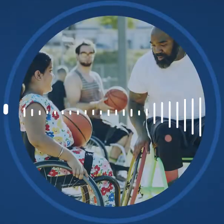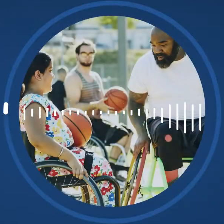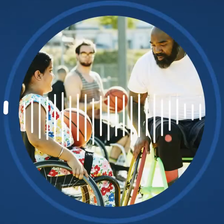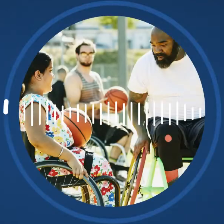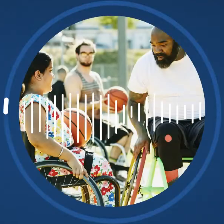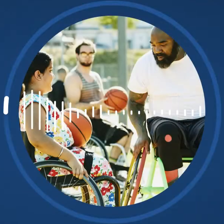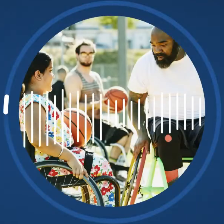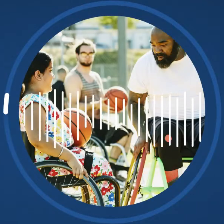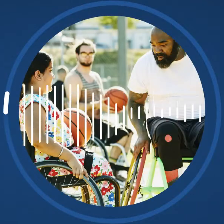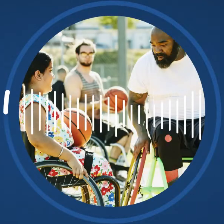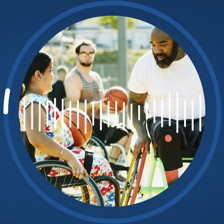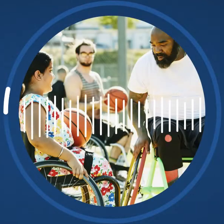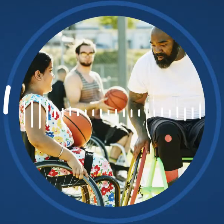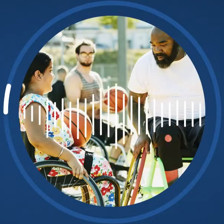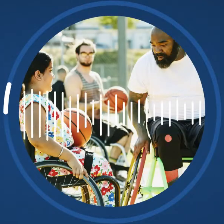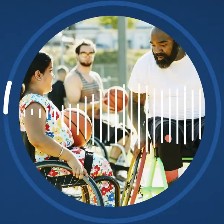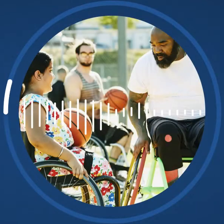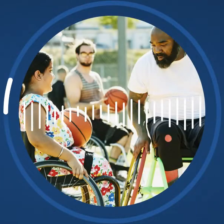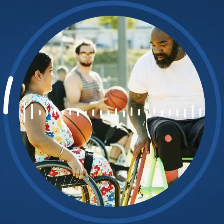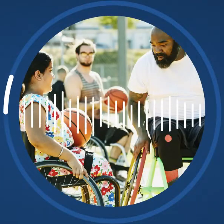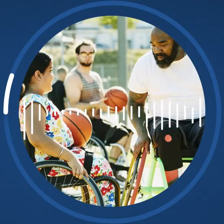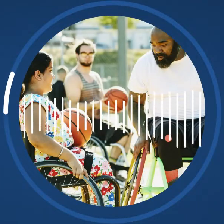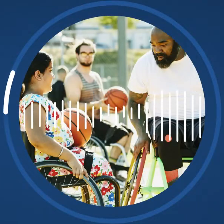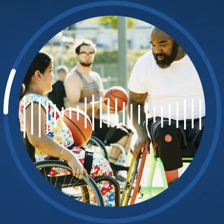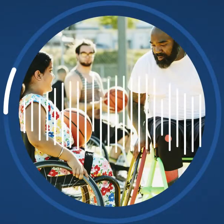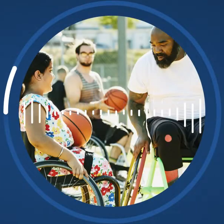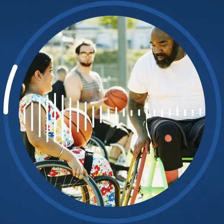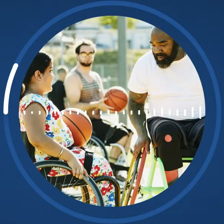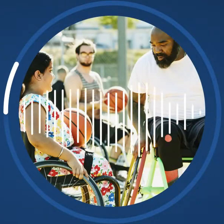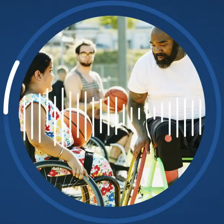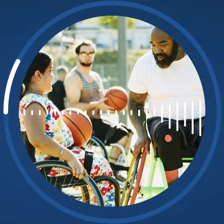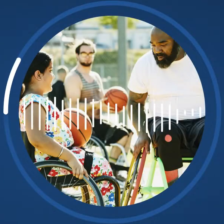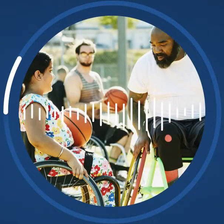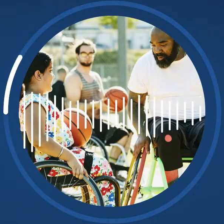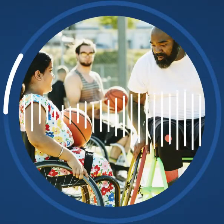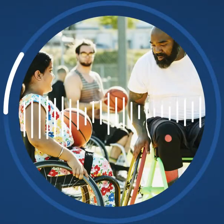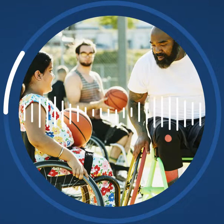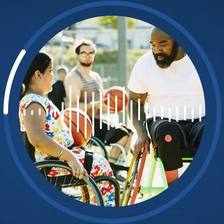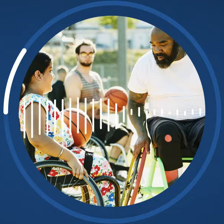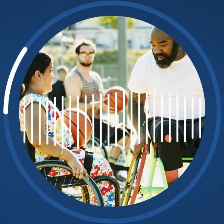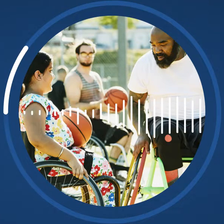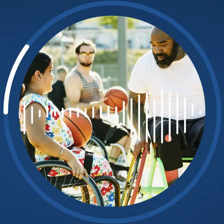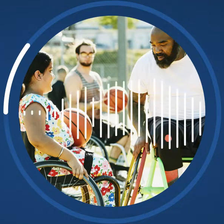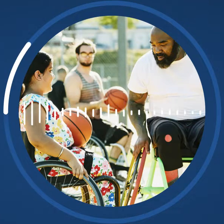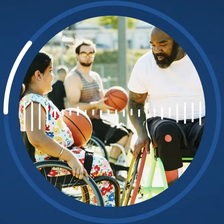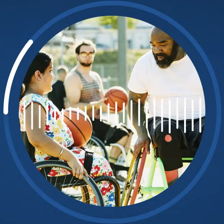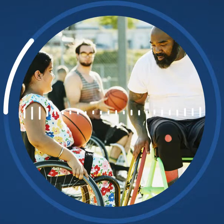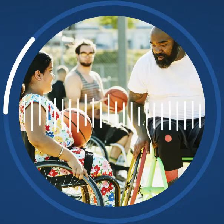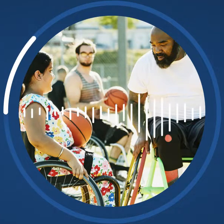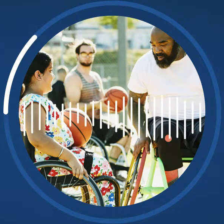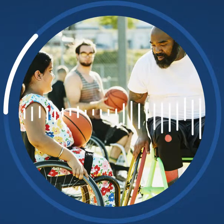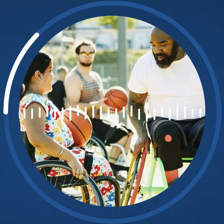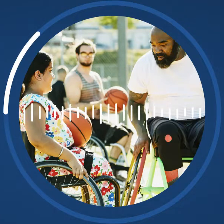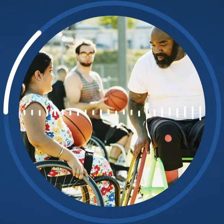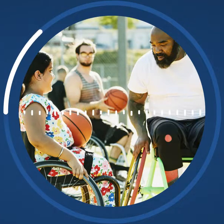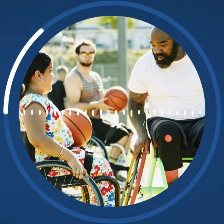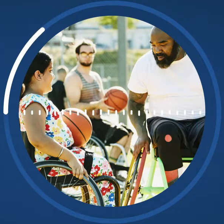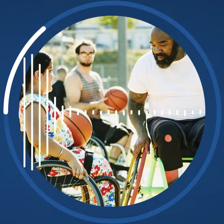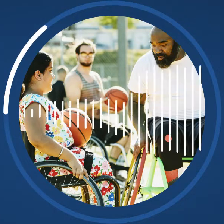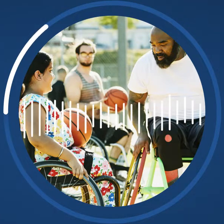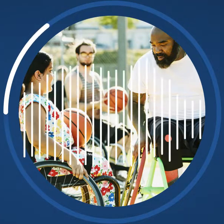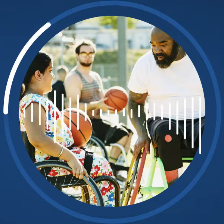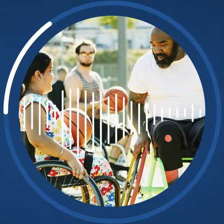Celebrate the 32nd anniversary of the Americans with Disabilities Act with data from the U.S. Bureau about people with disabilities.